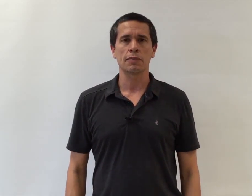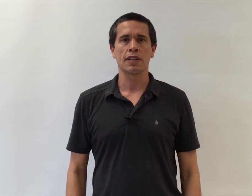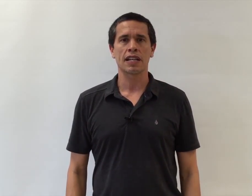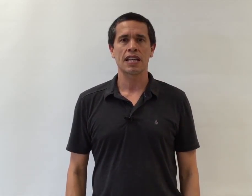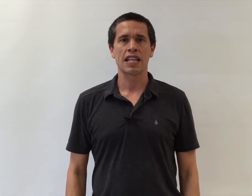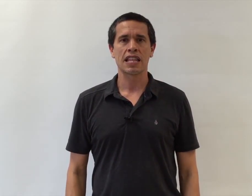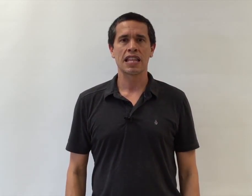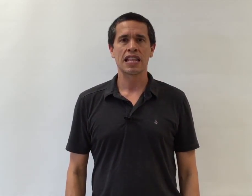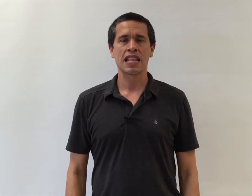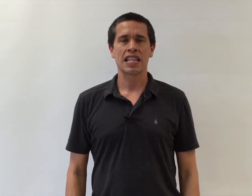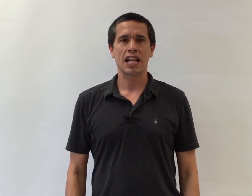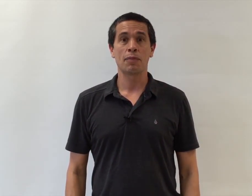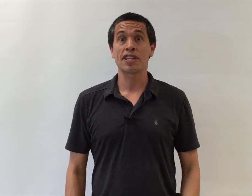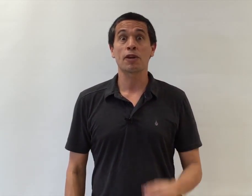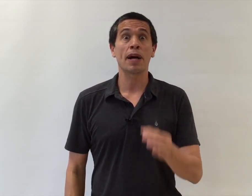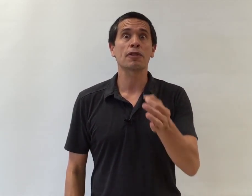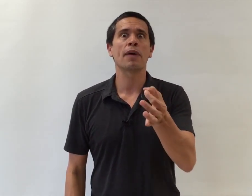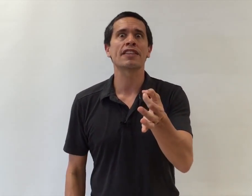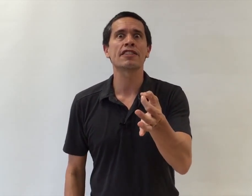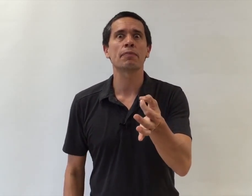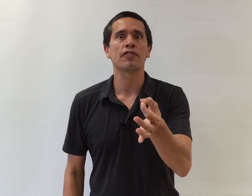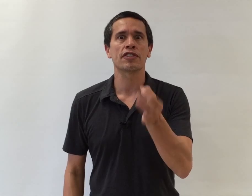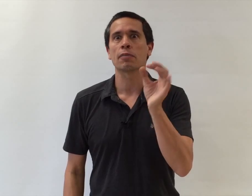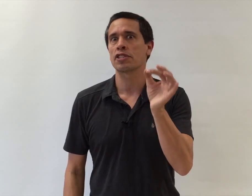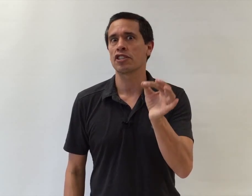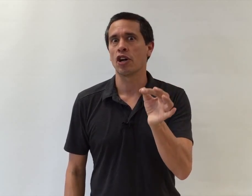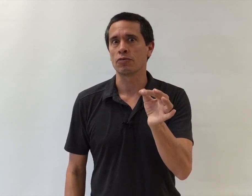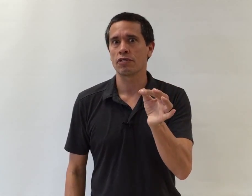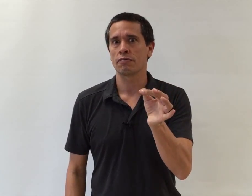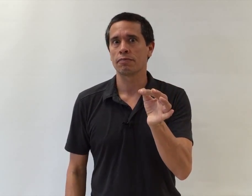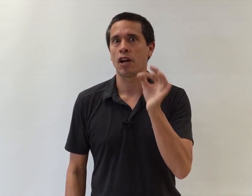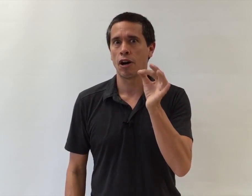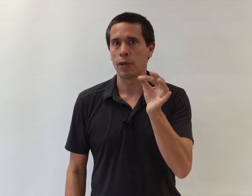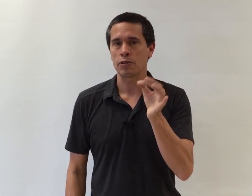something like, almost like you're about to bite the tip of your tongue, but you don't. Almost.